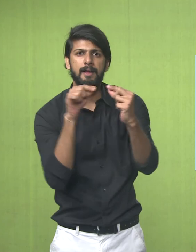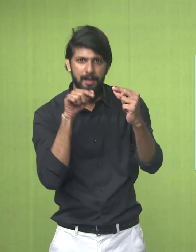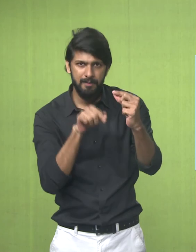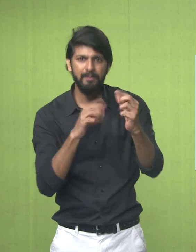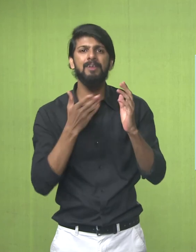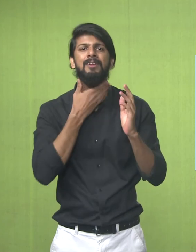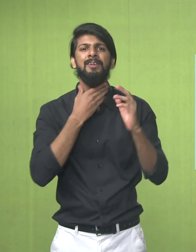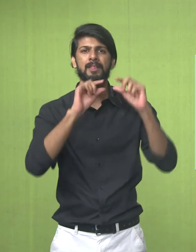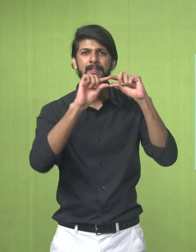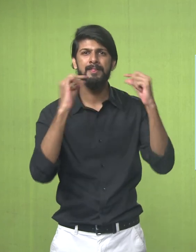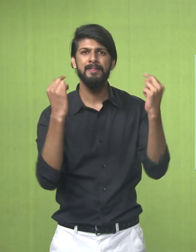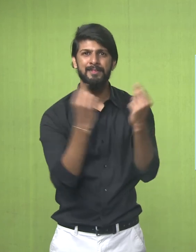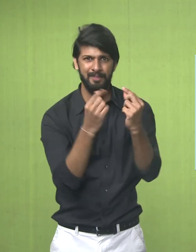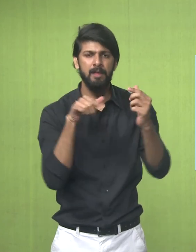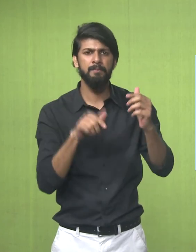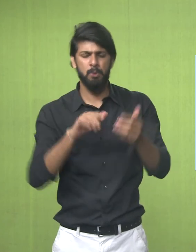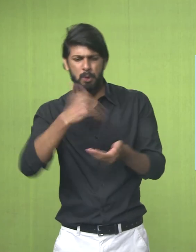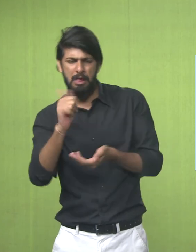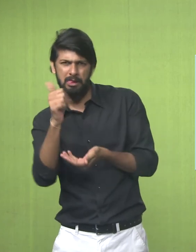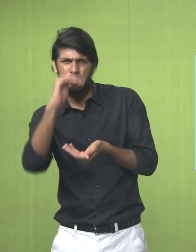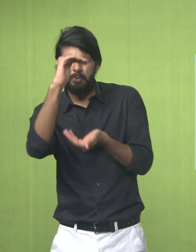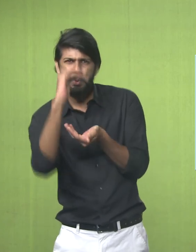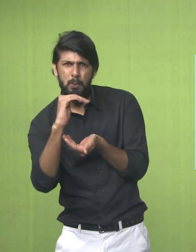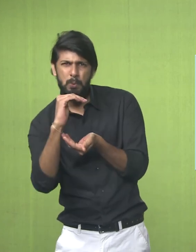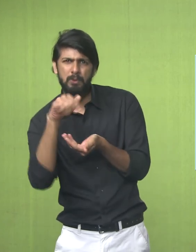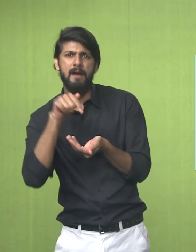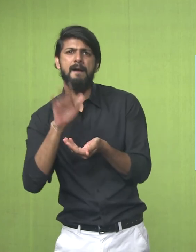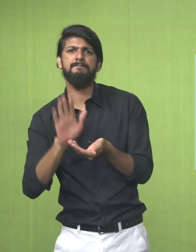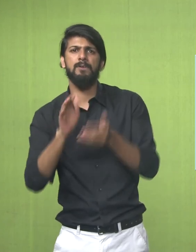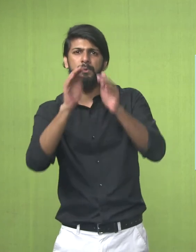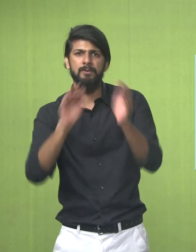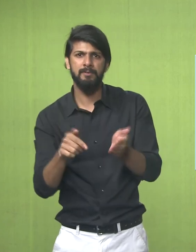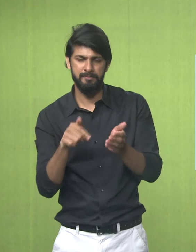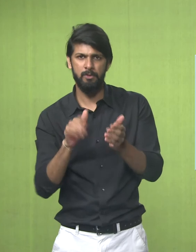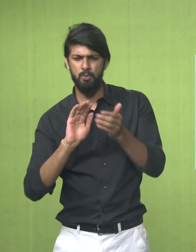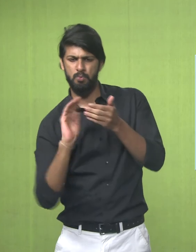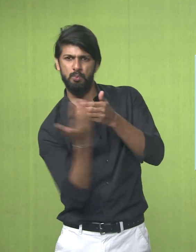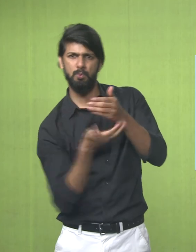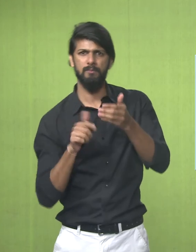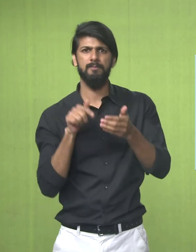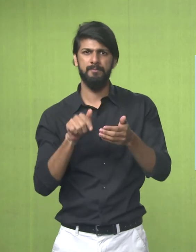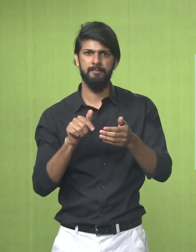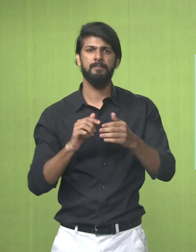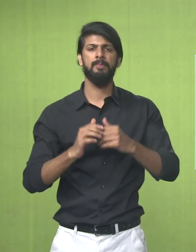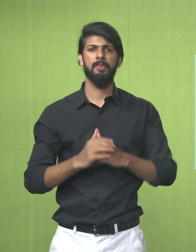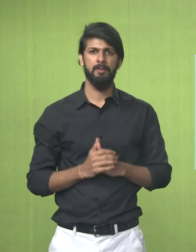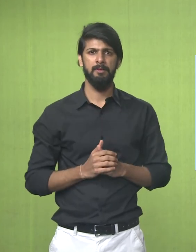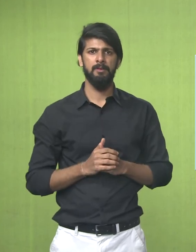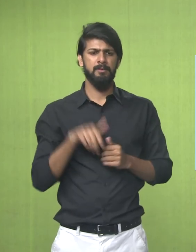One Small Round Jar Along With It We Will Discuss These Two